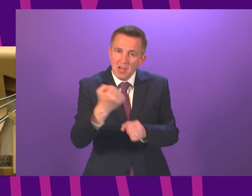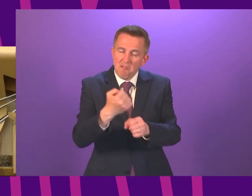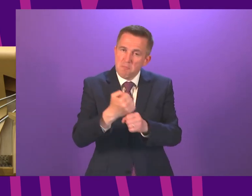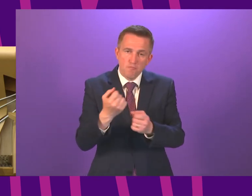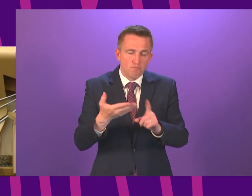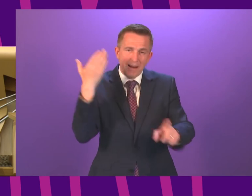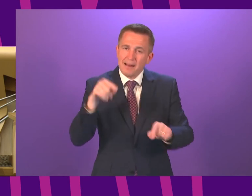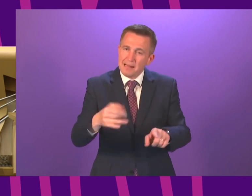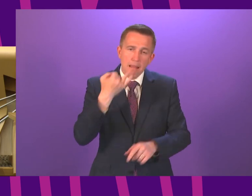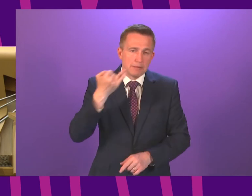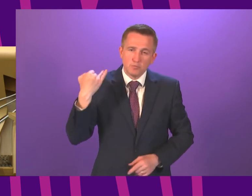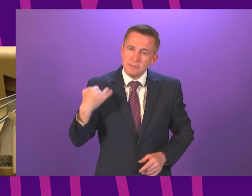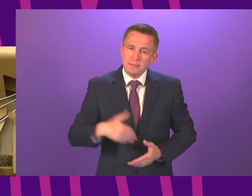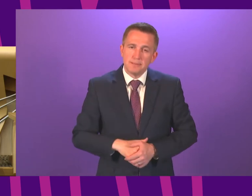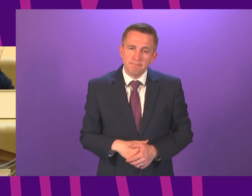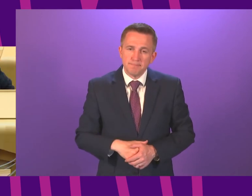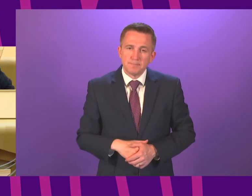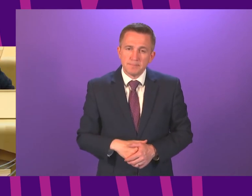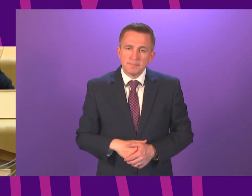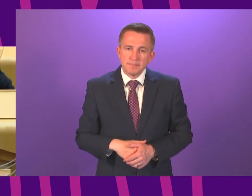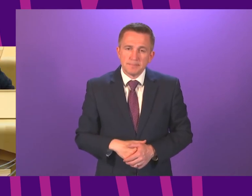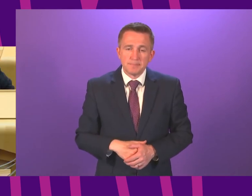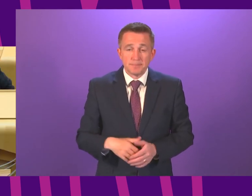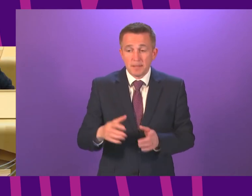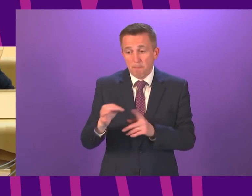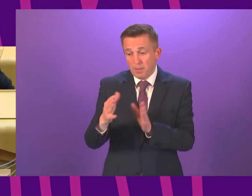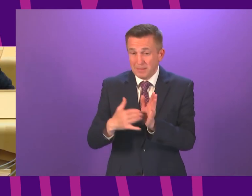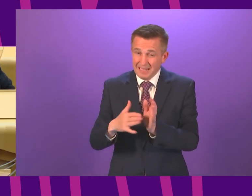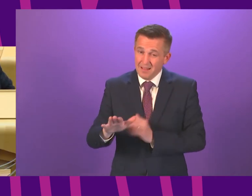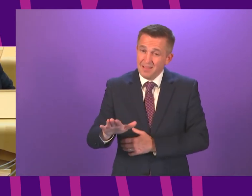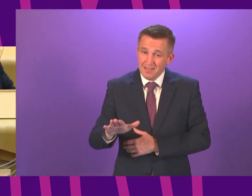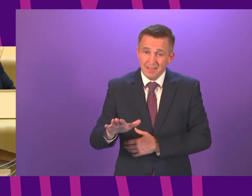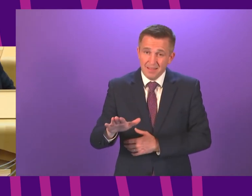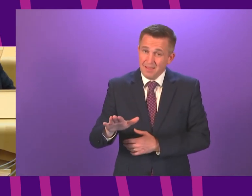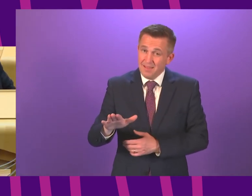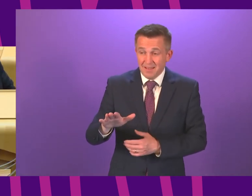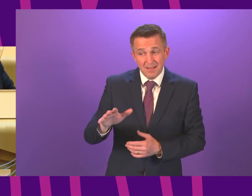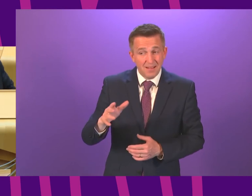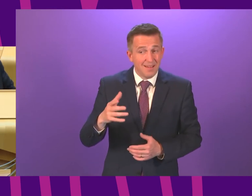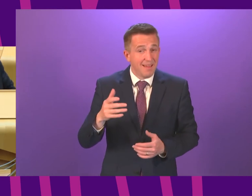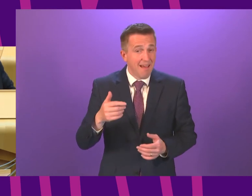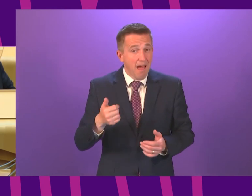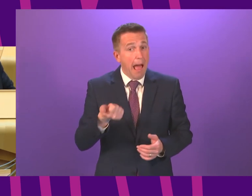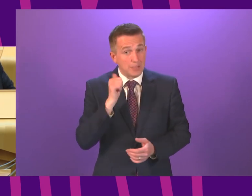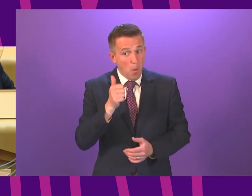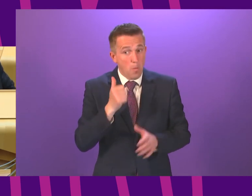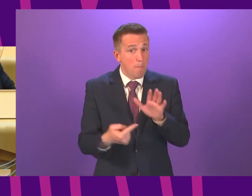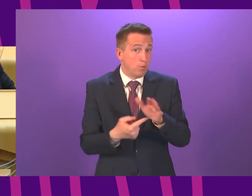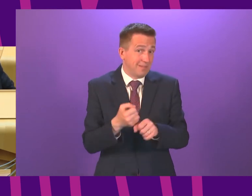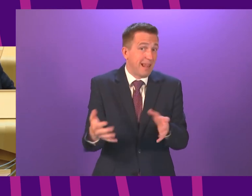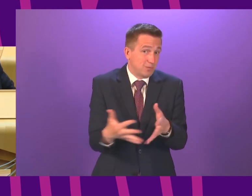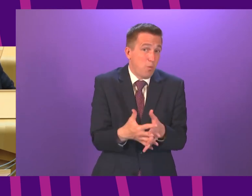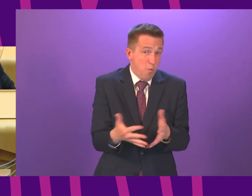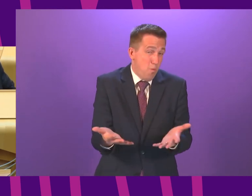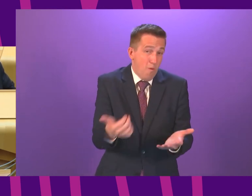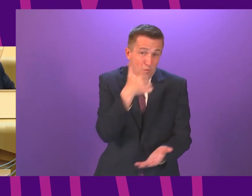last week First Minister I hope Pauline McNeill will recognise that I am not somebody who needs to be reminded of the importance of the city of Glasgow